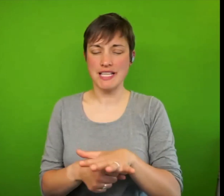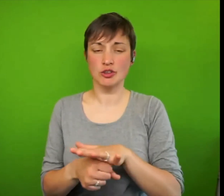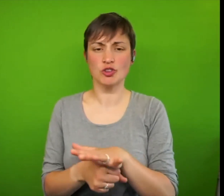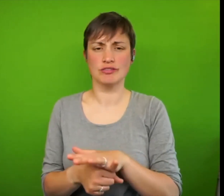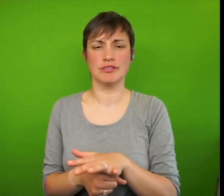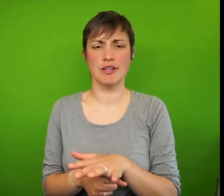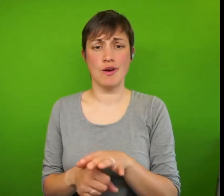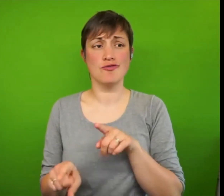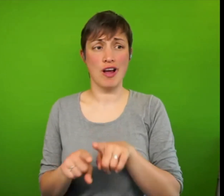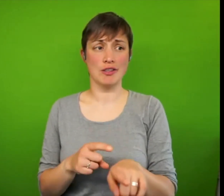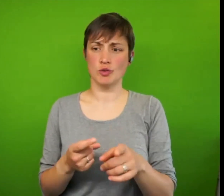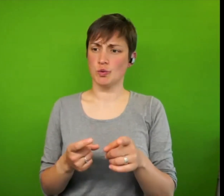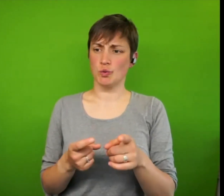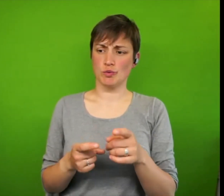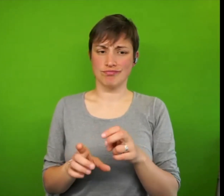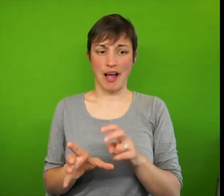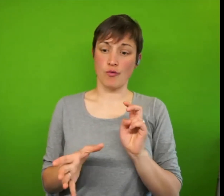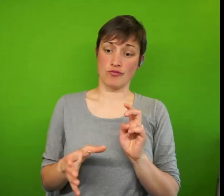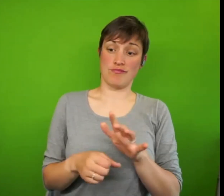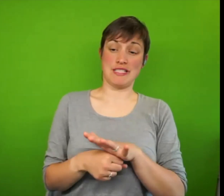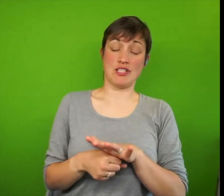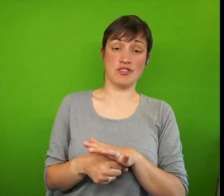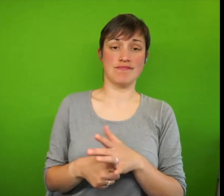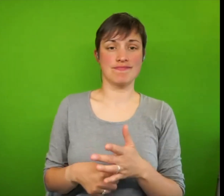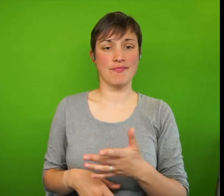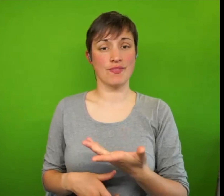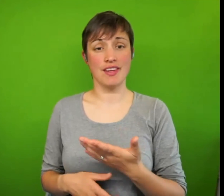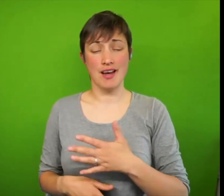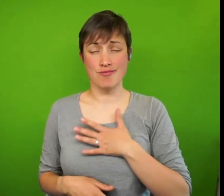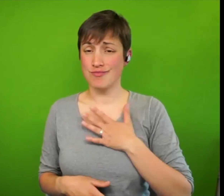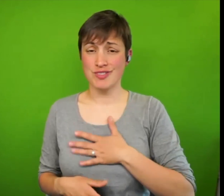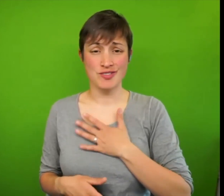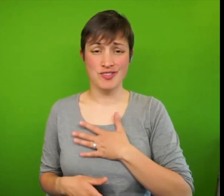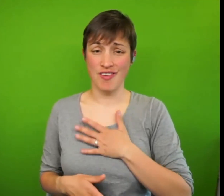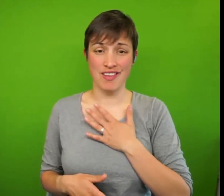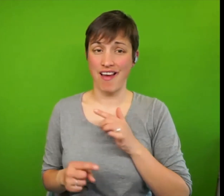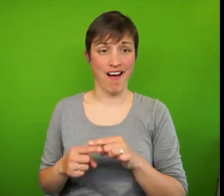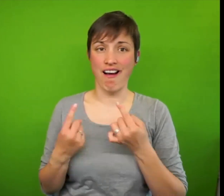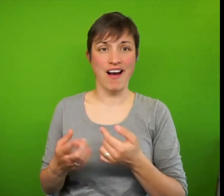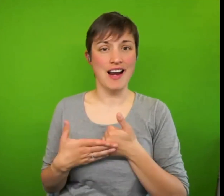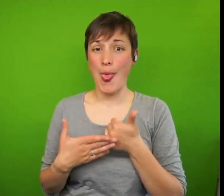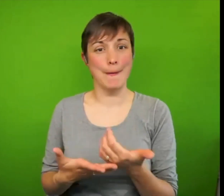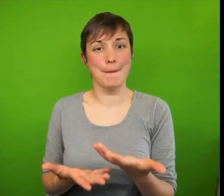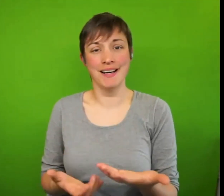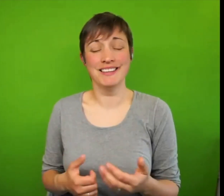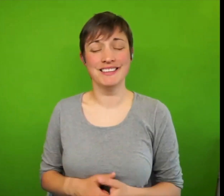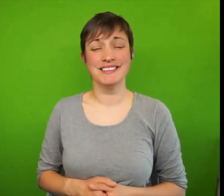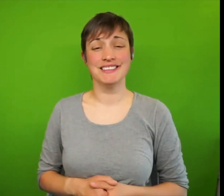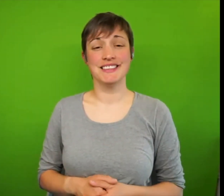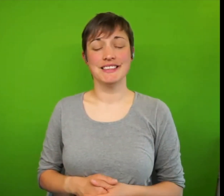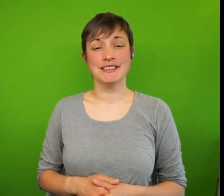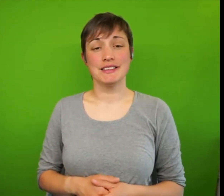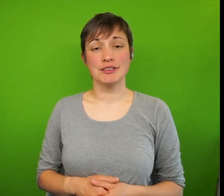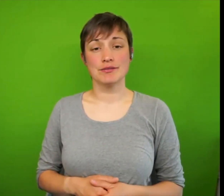you know, get out of it, nothing's wrong. But I'm sorry, I'm really sorry that I can't be of help to you. But I just,